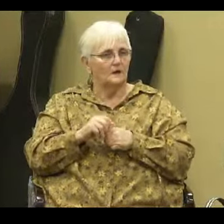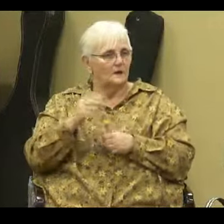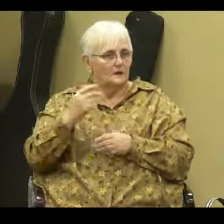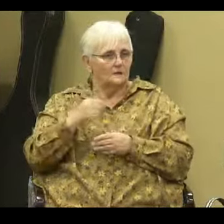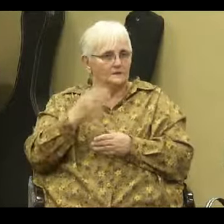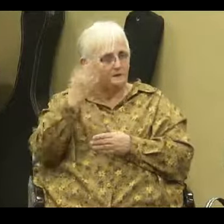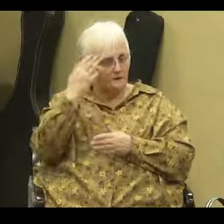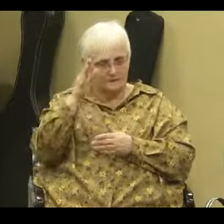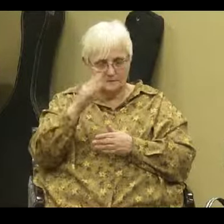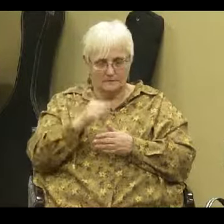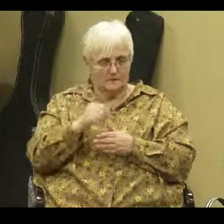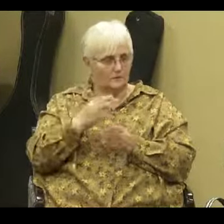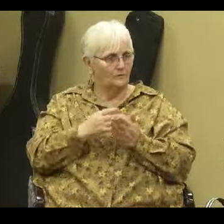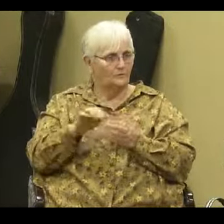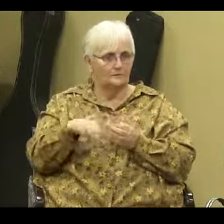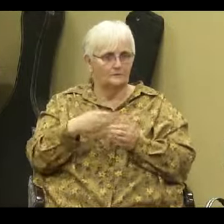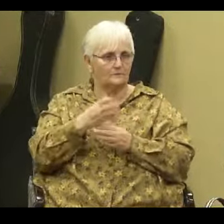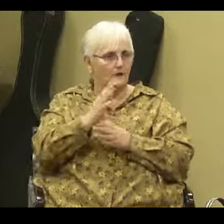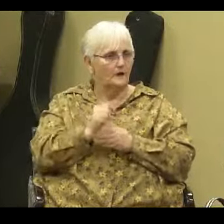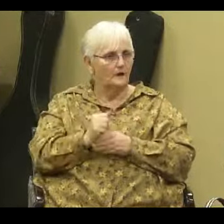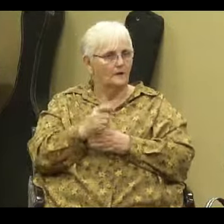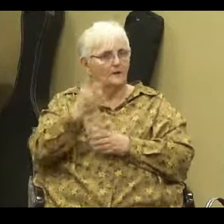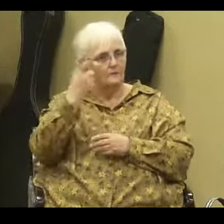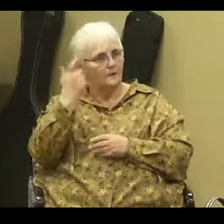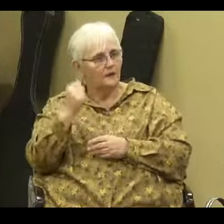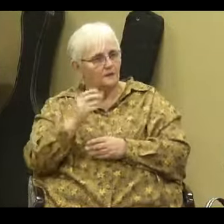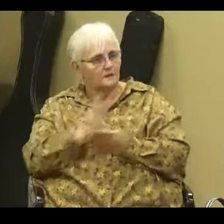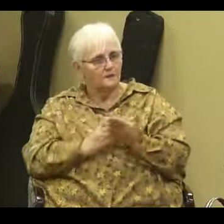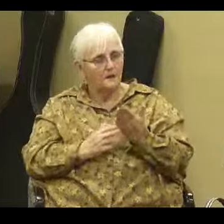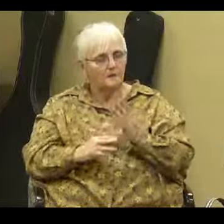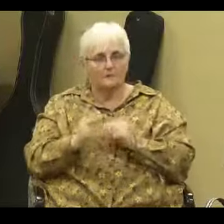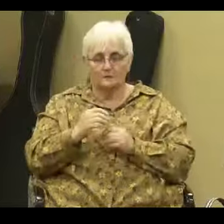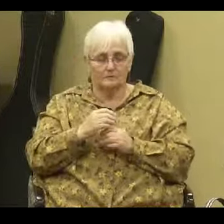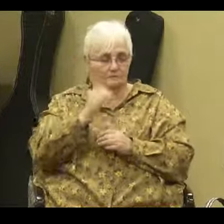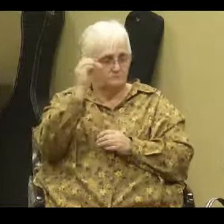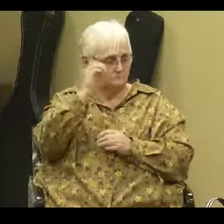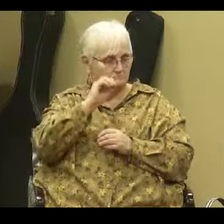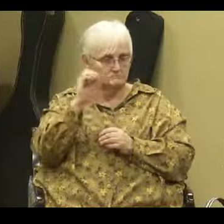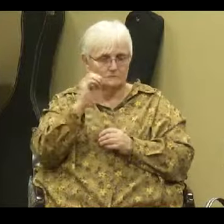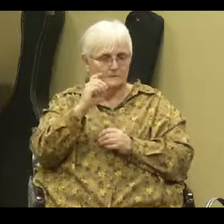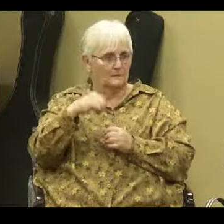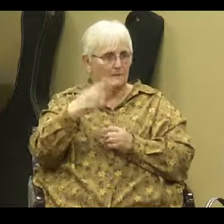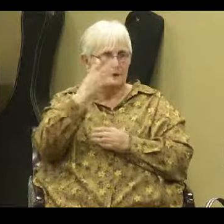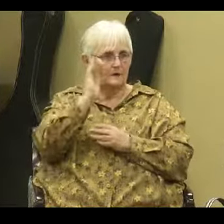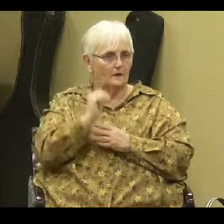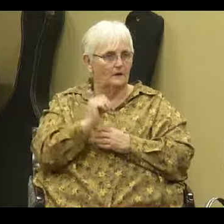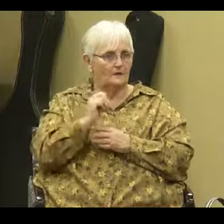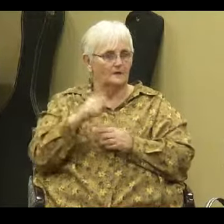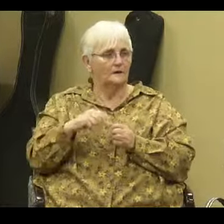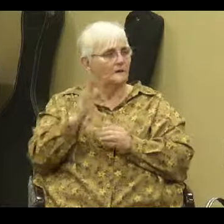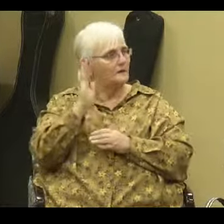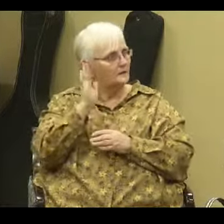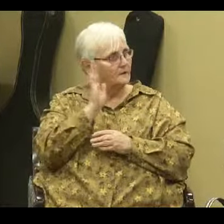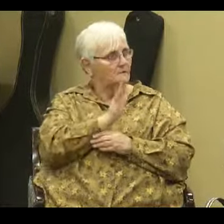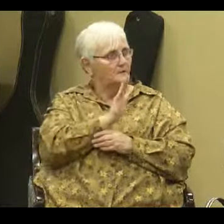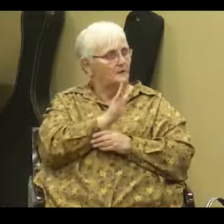God. Okay? Because there are some people who don't. Now in my irrelevant